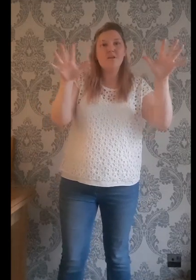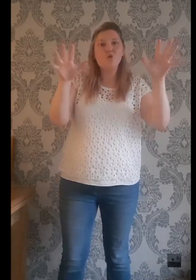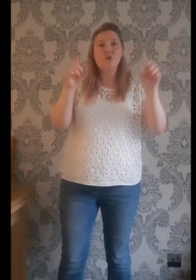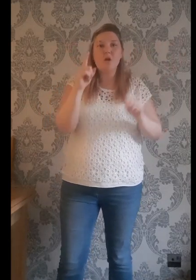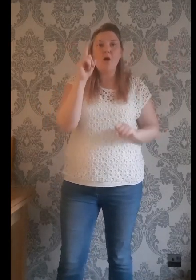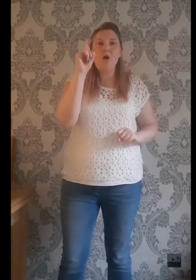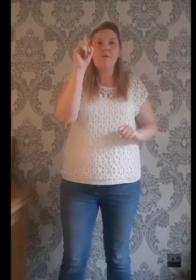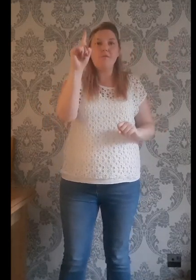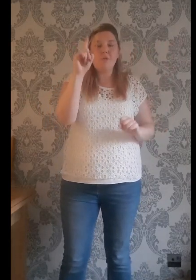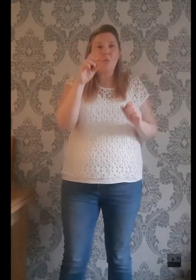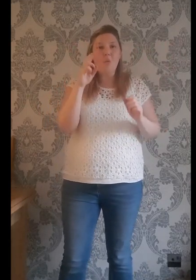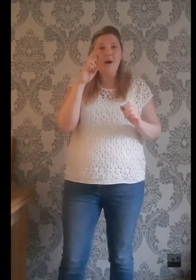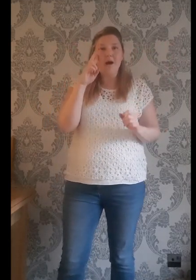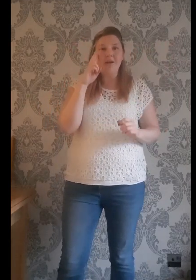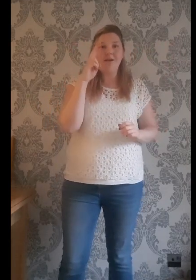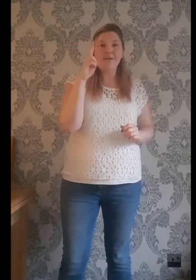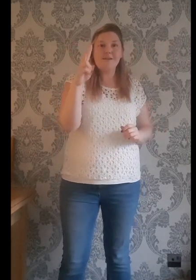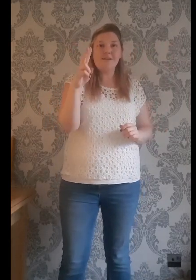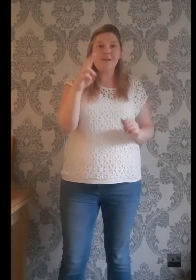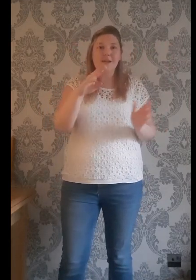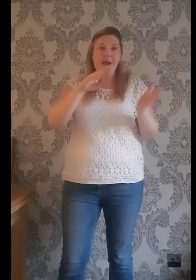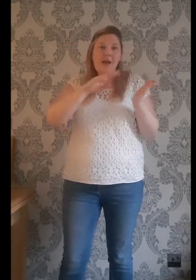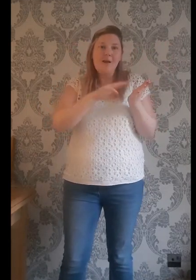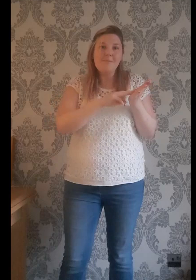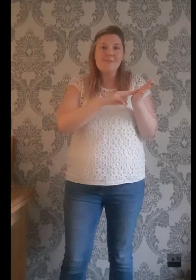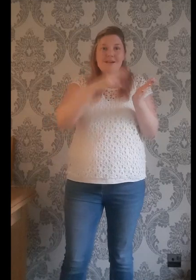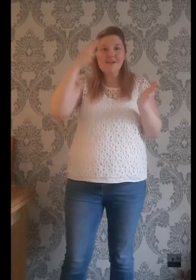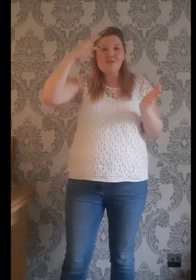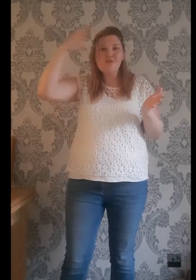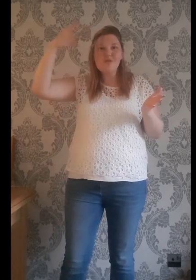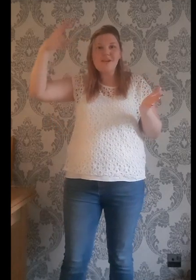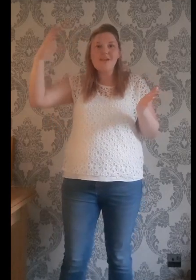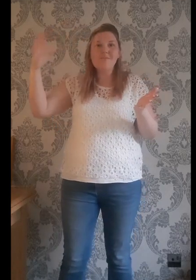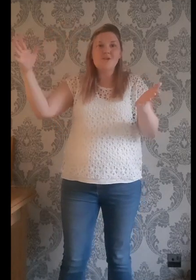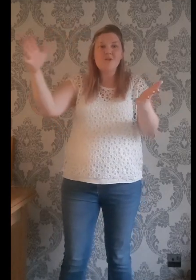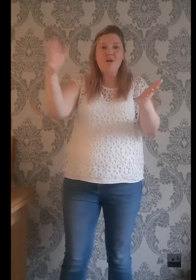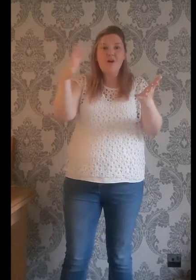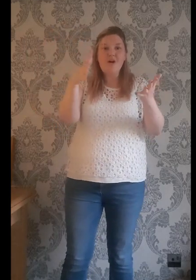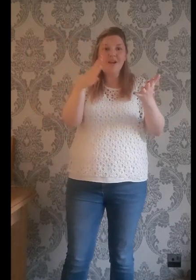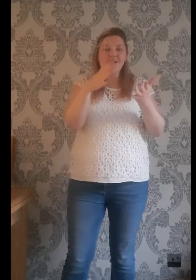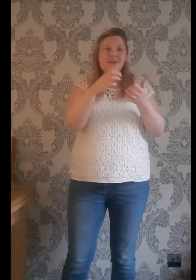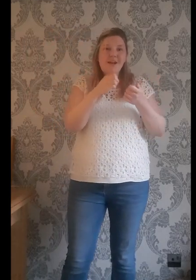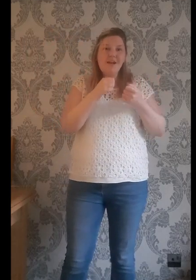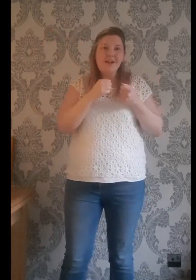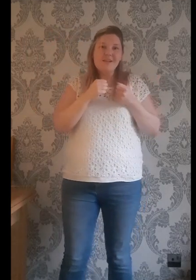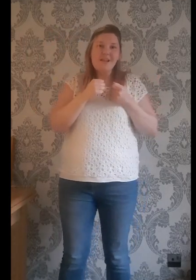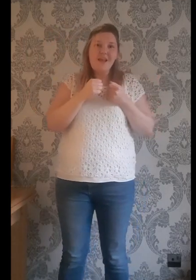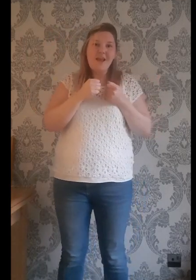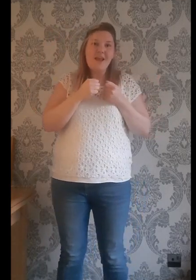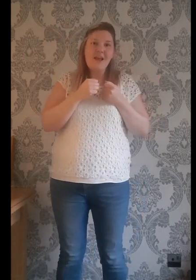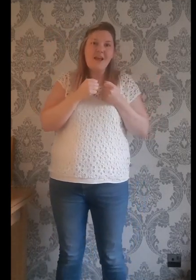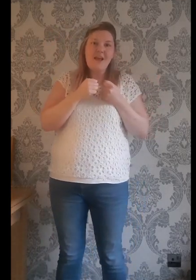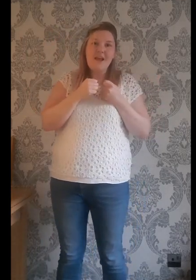million dreams is all it's gonna take,